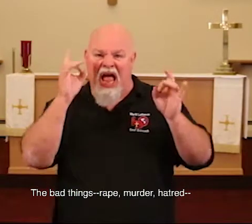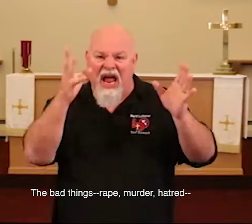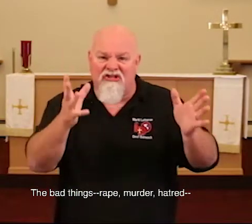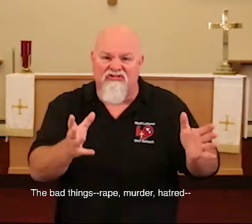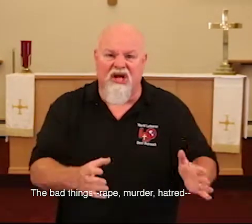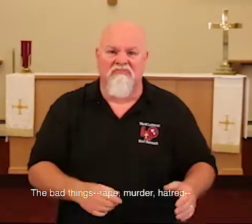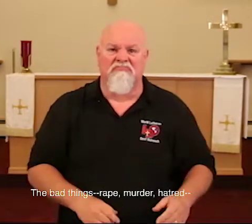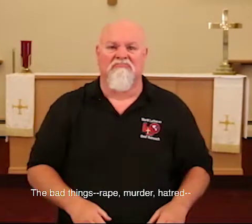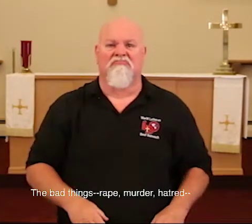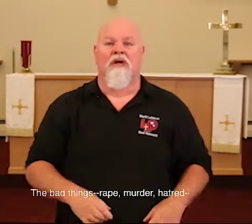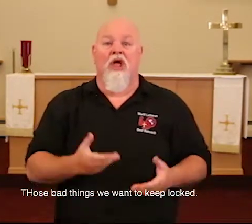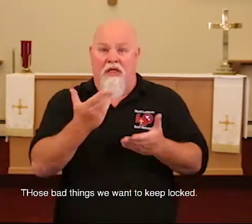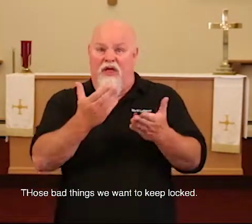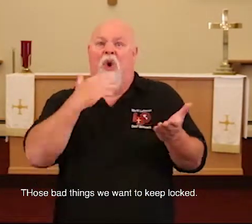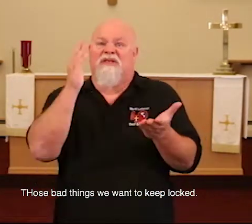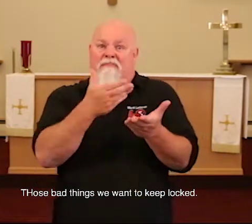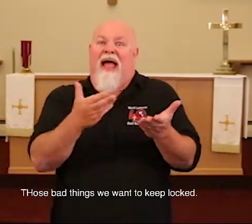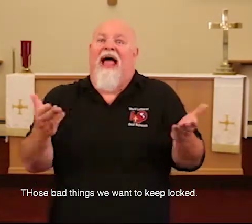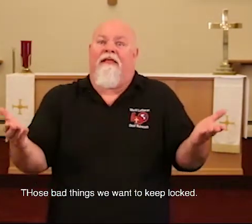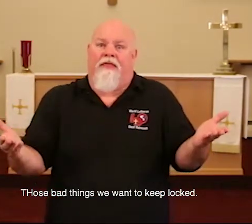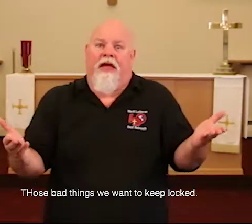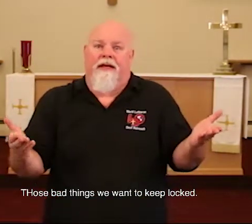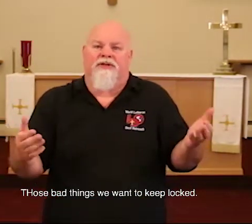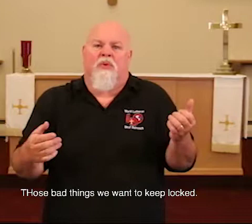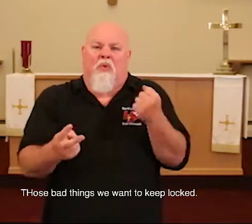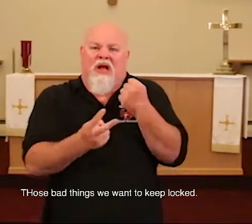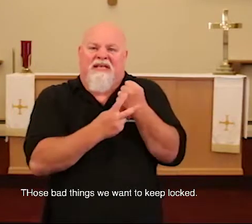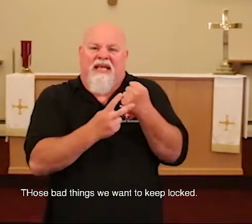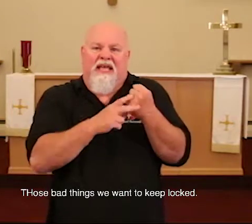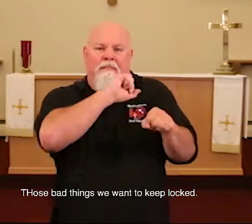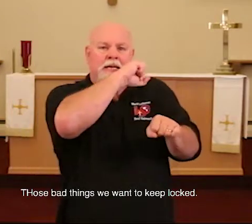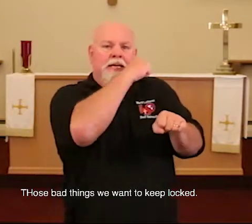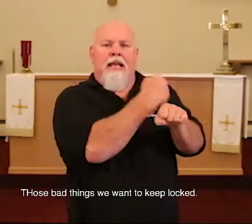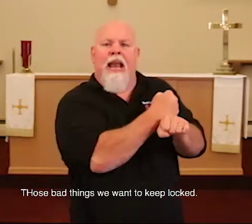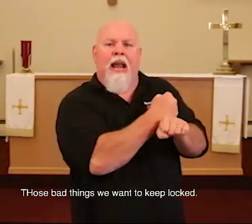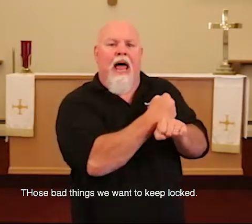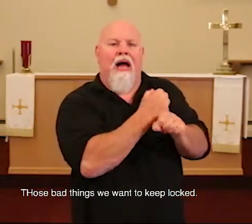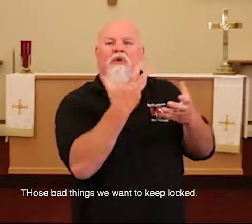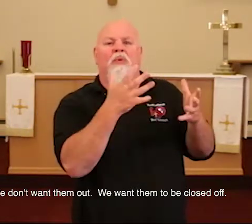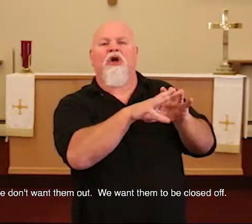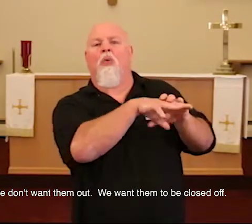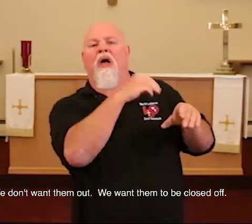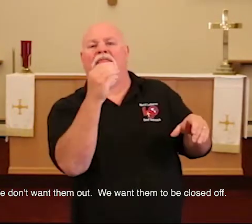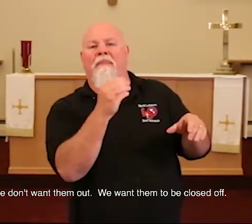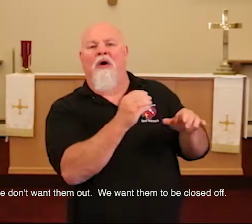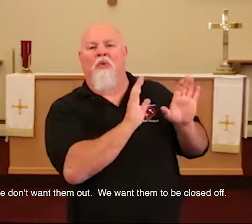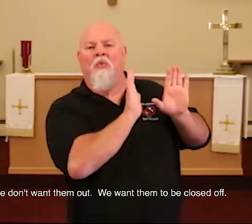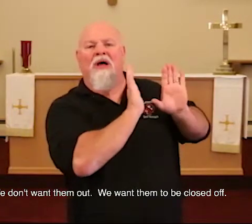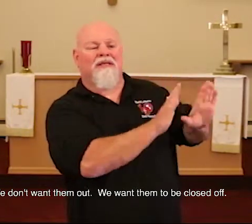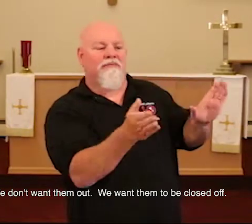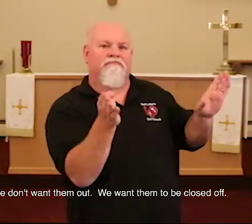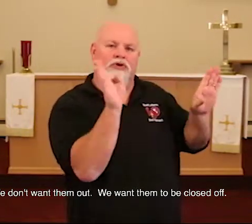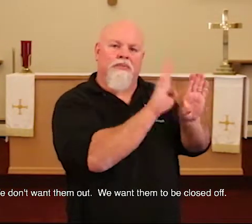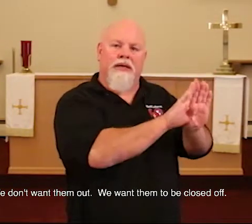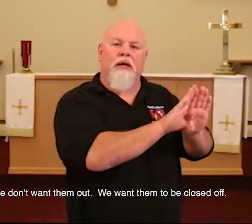hatred. Those bad things we want to keep locked. We don't want them out. We want them to be